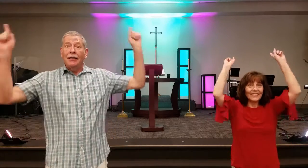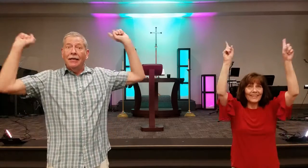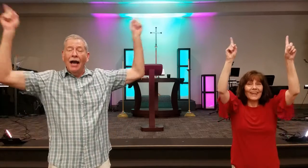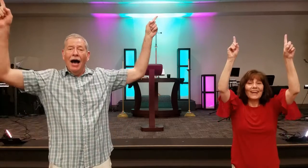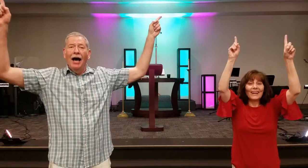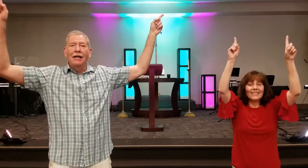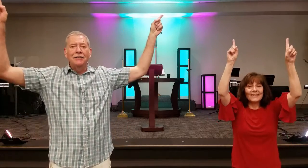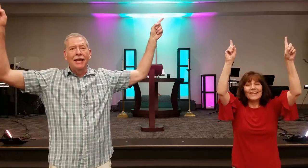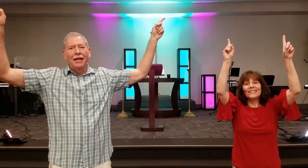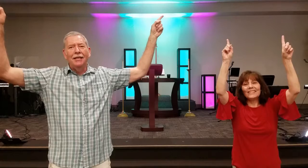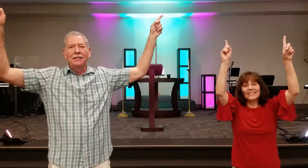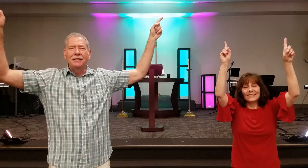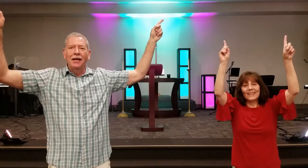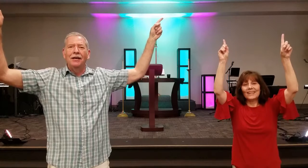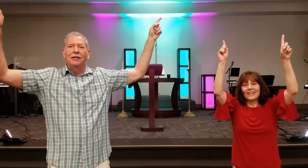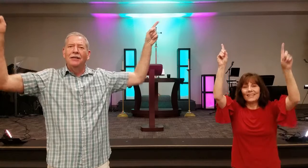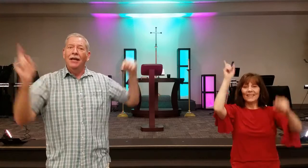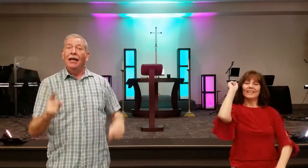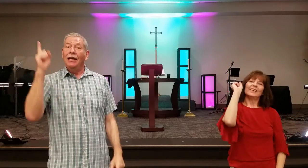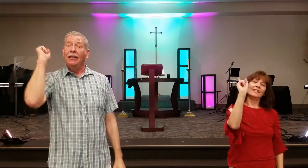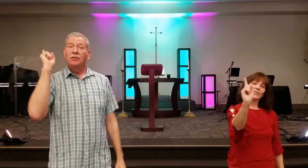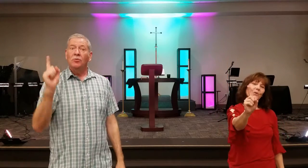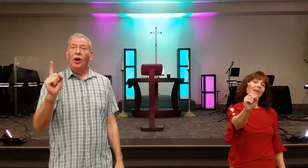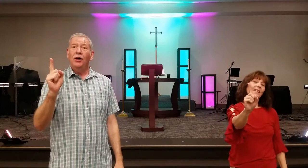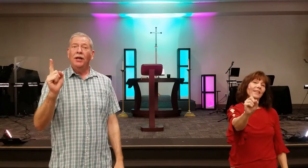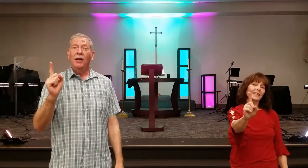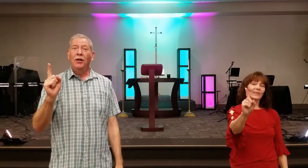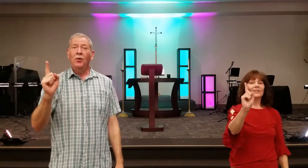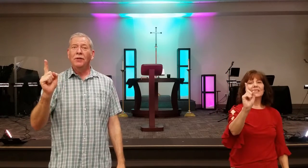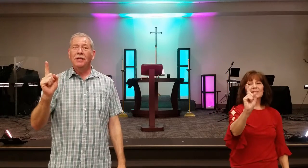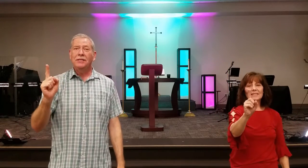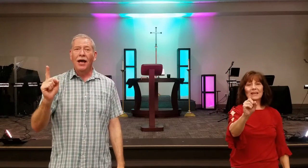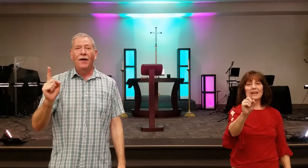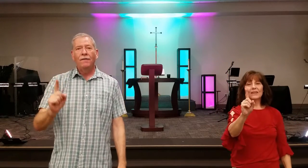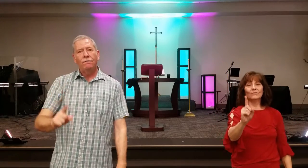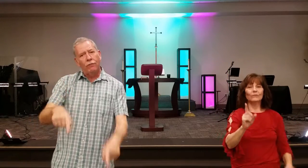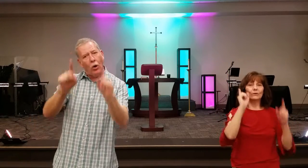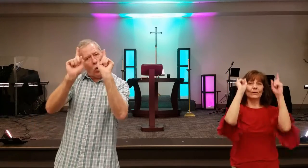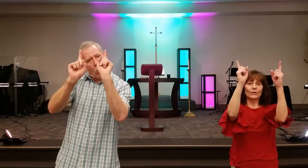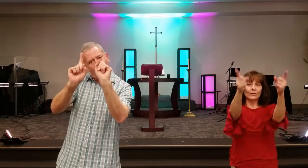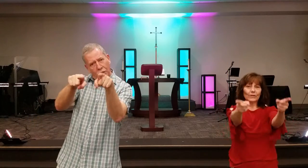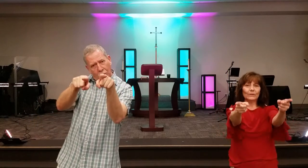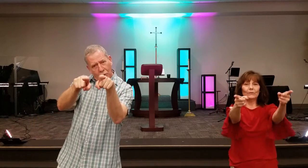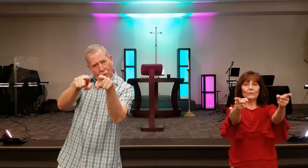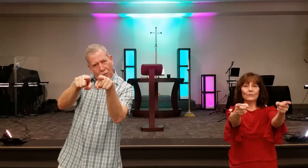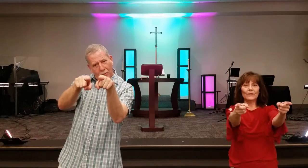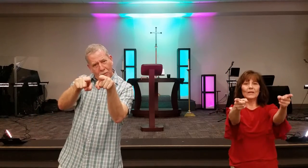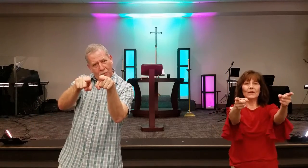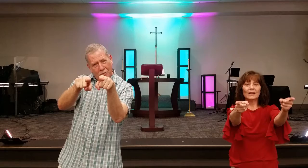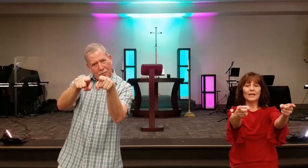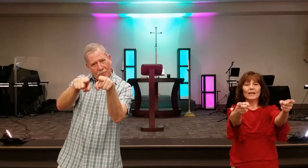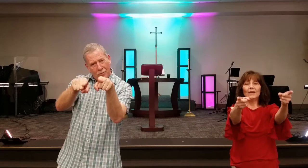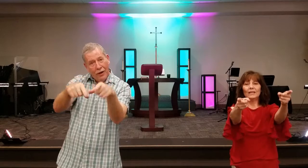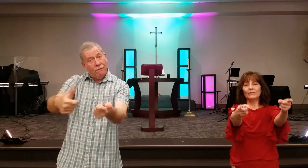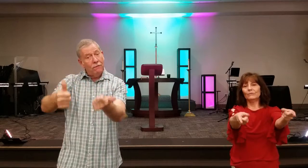God sent His Son His one and only Son For you